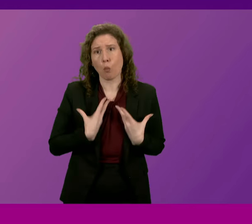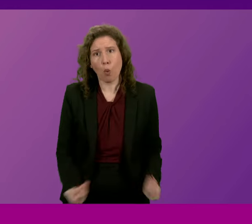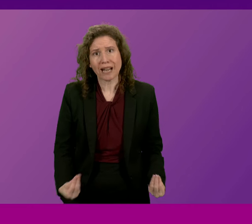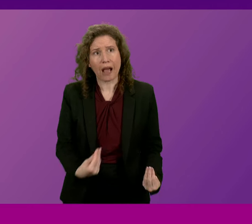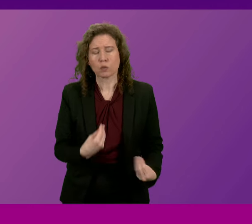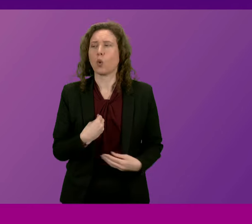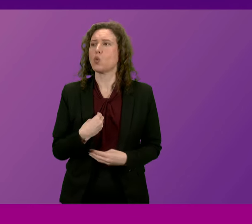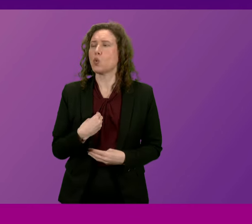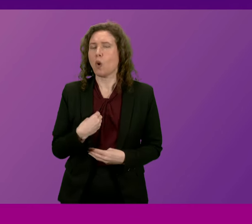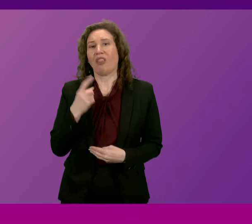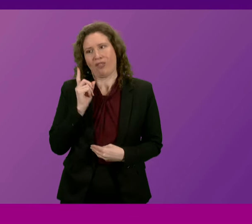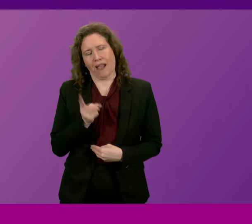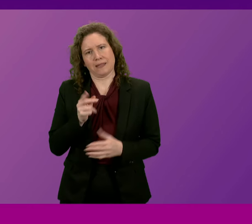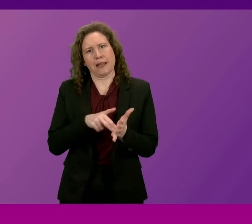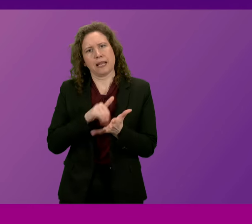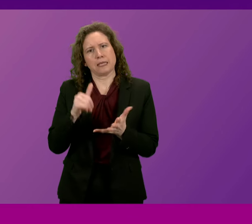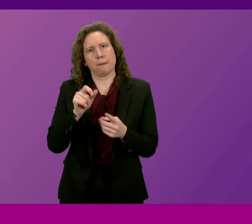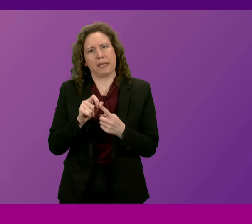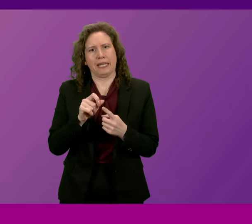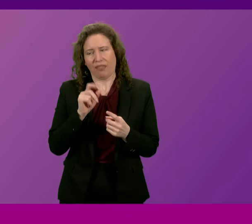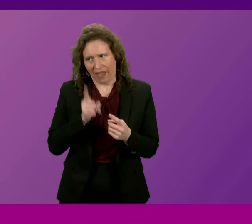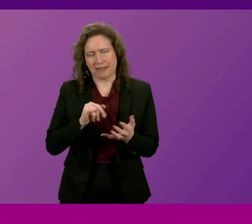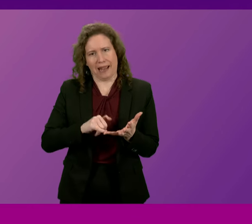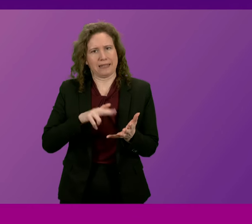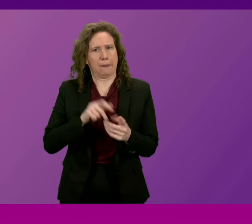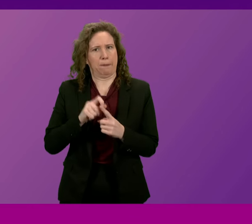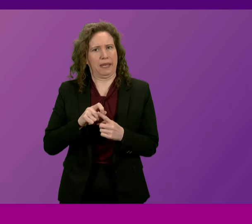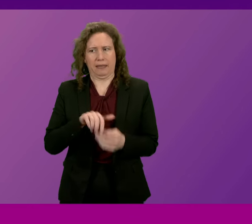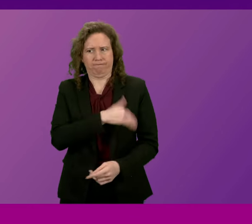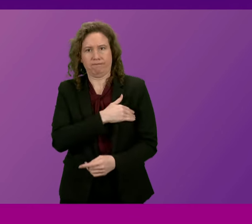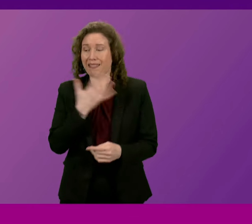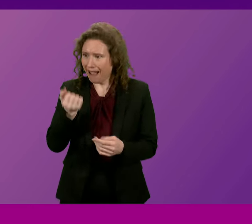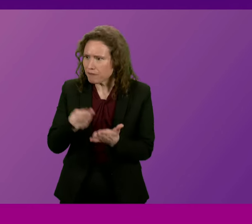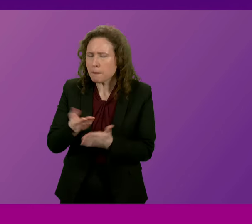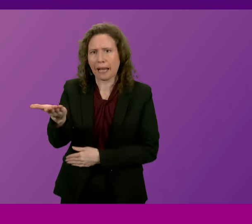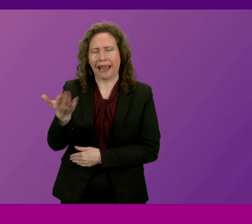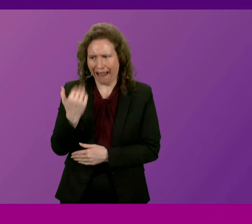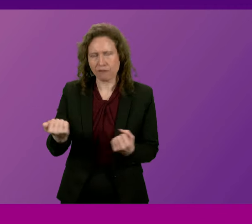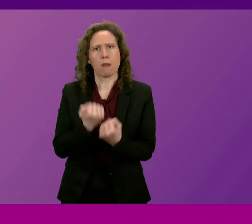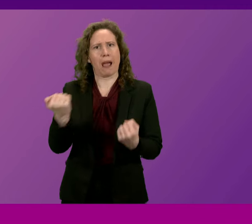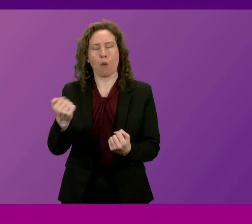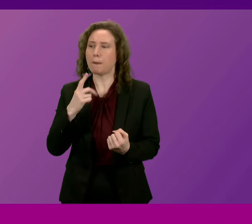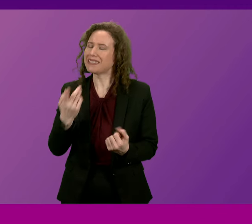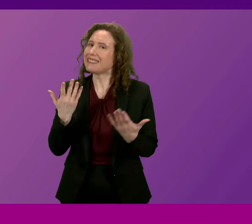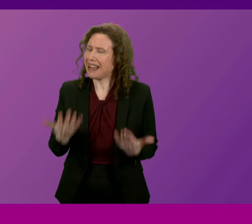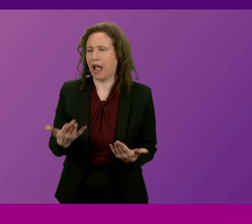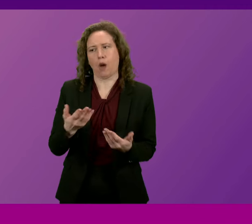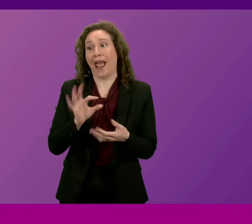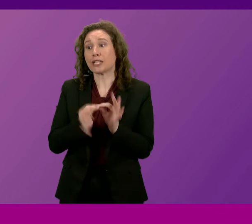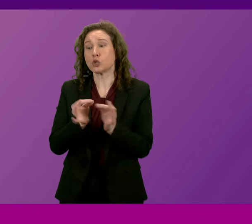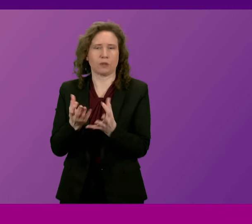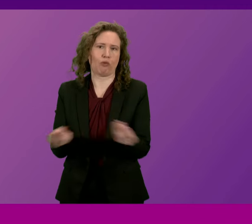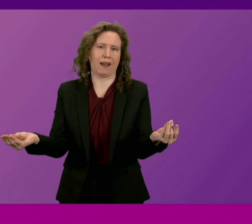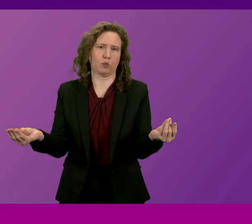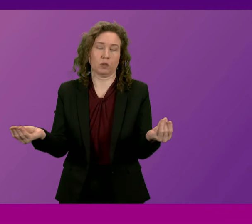legacy of the SNP's incompetence. They have the money, they have the powers and they've now run out of excuses.